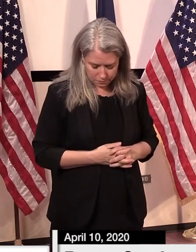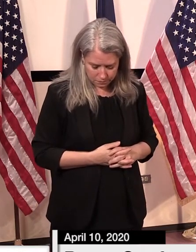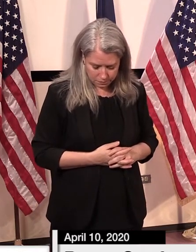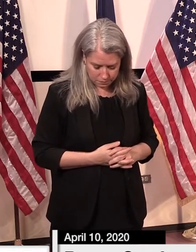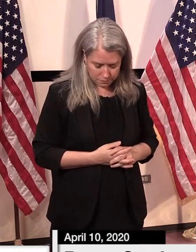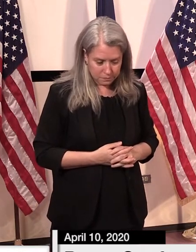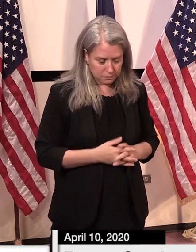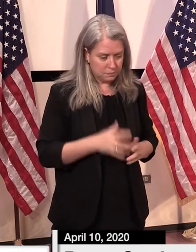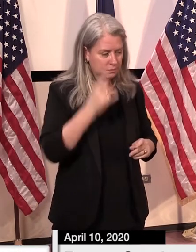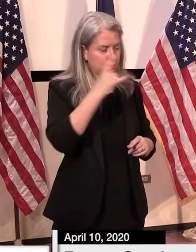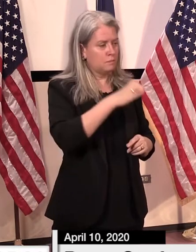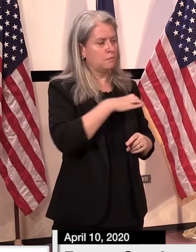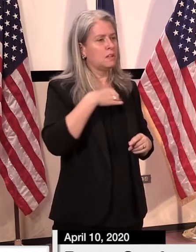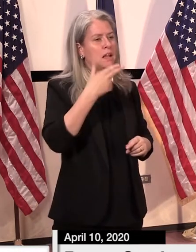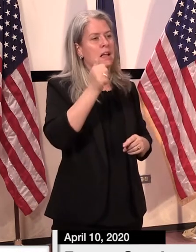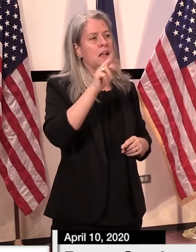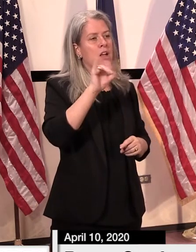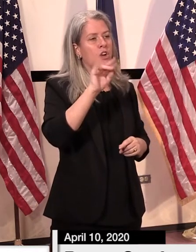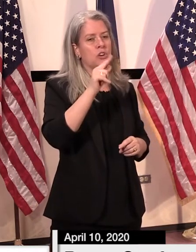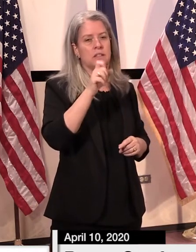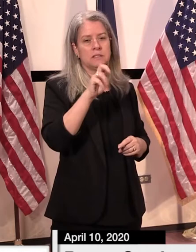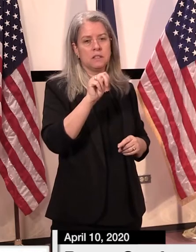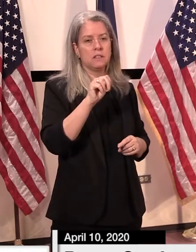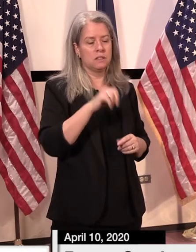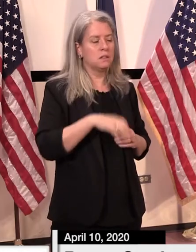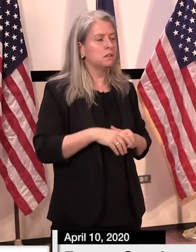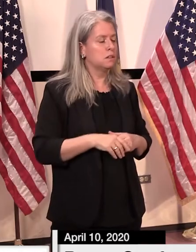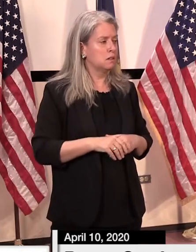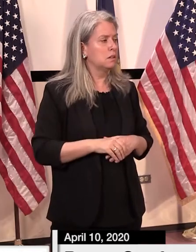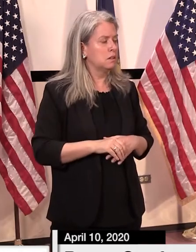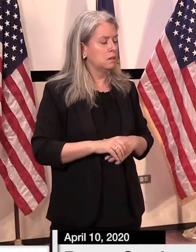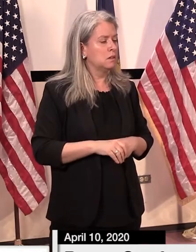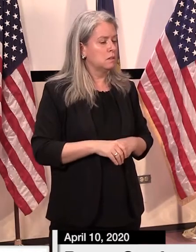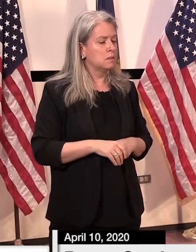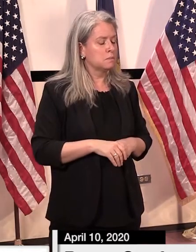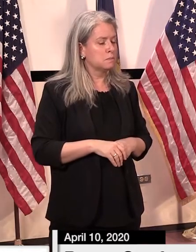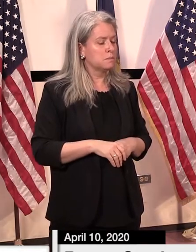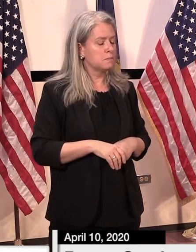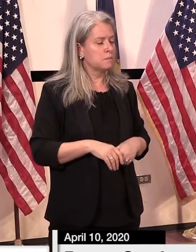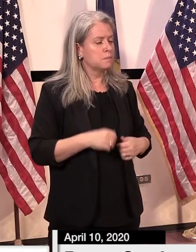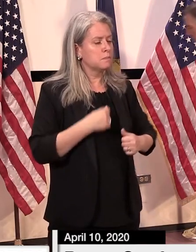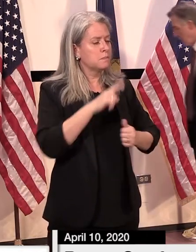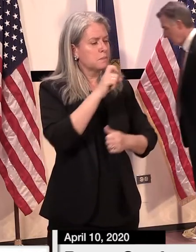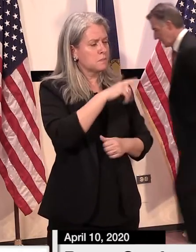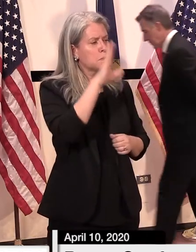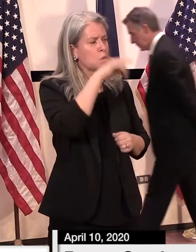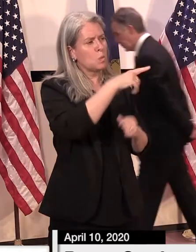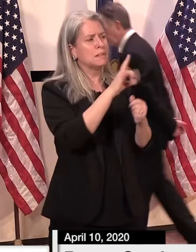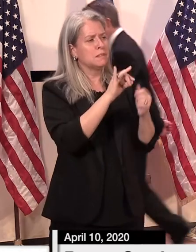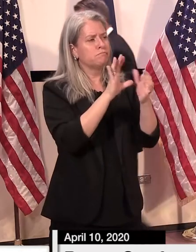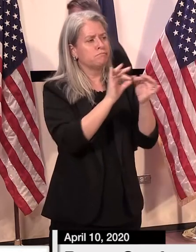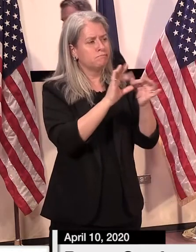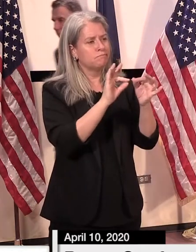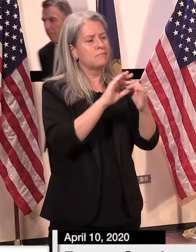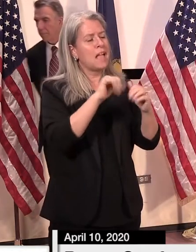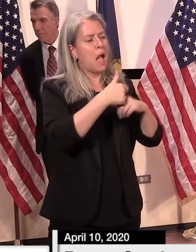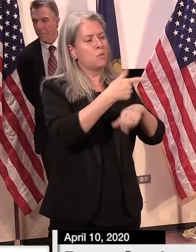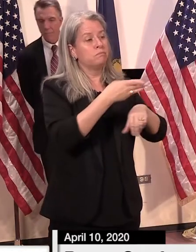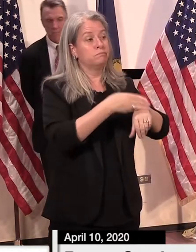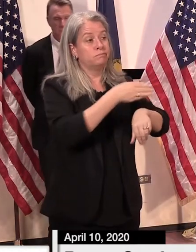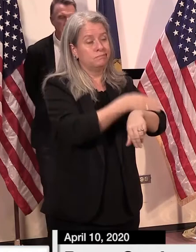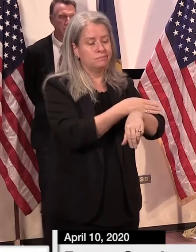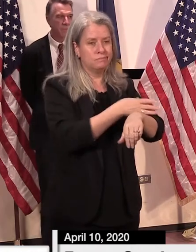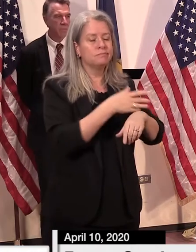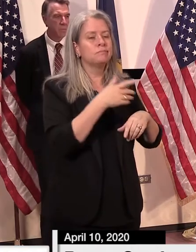this one's for commissioner harrington i just wanted to touch back i know you you outlined some of um what you're doing to increase the call center